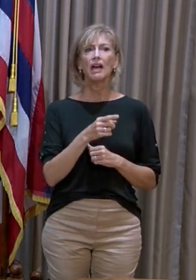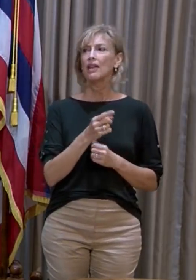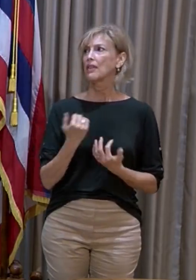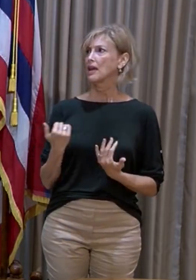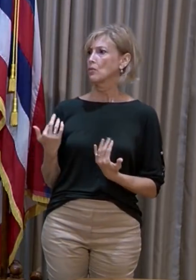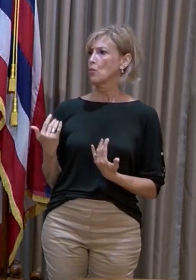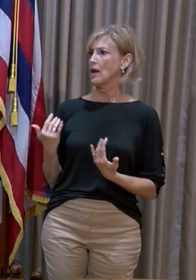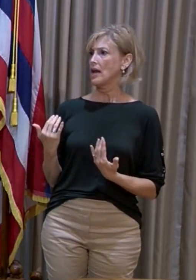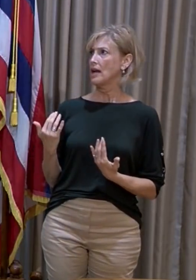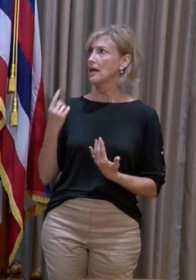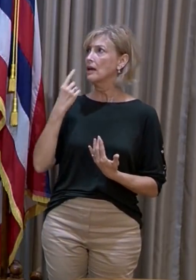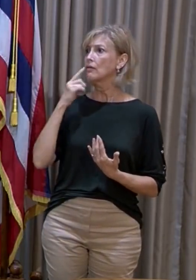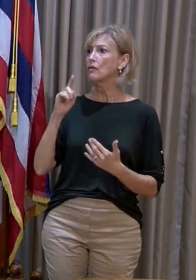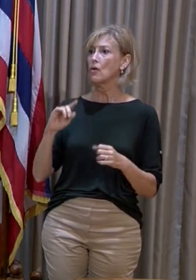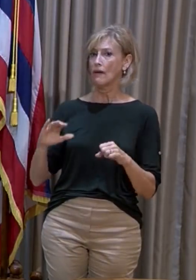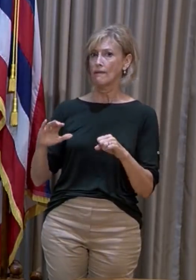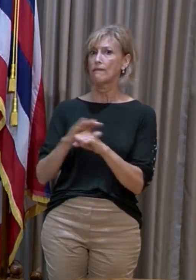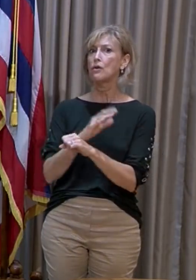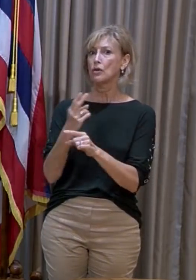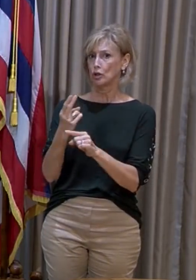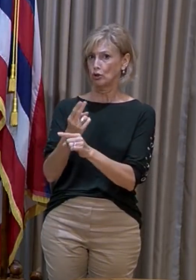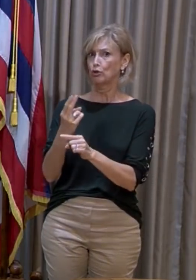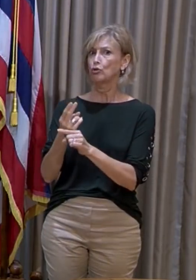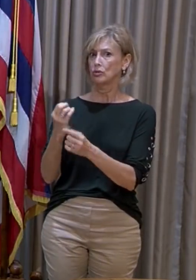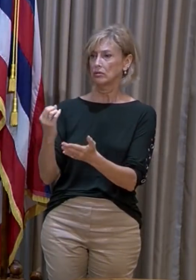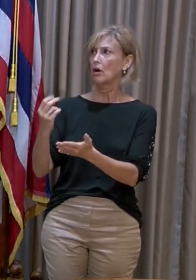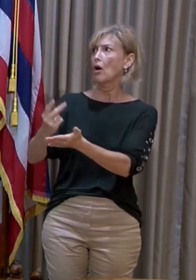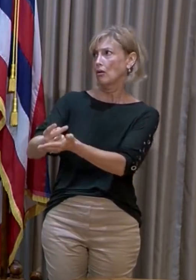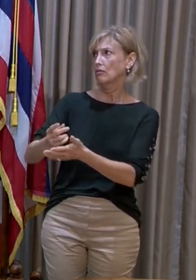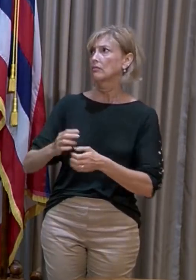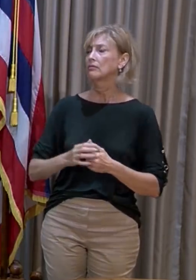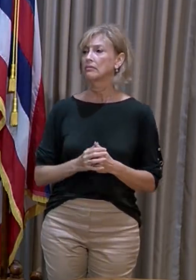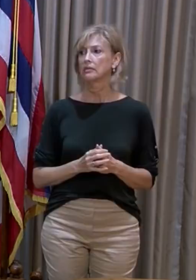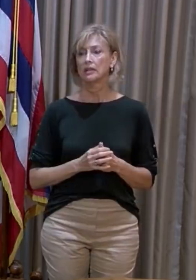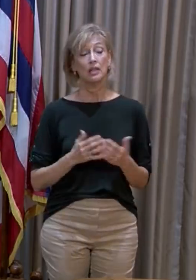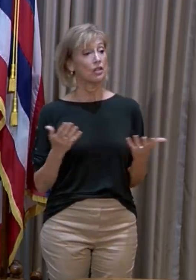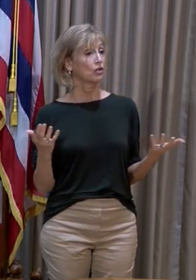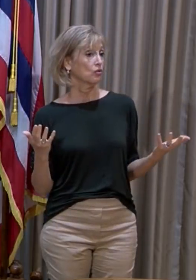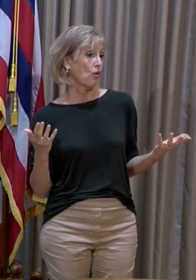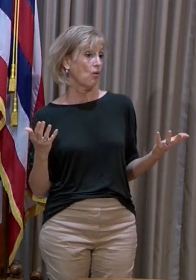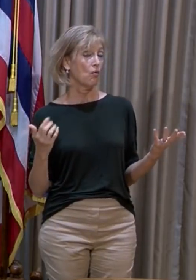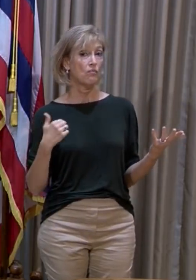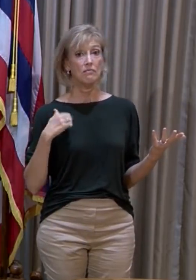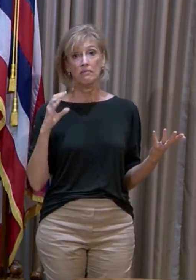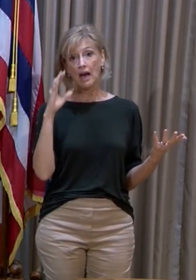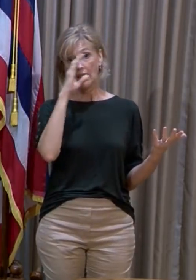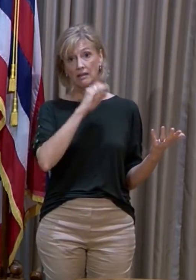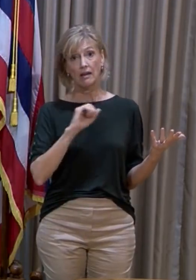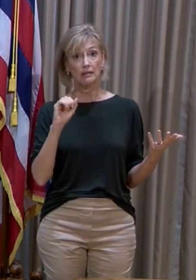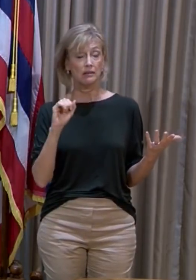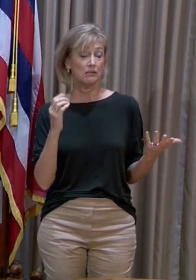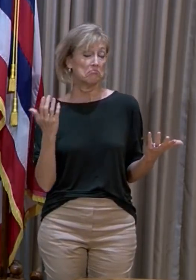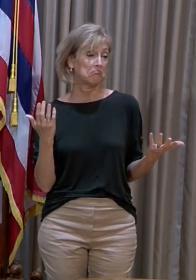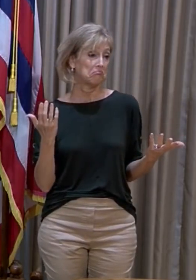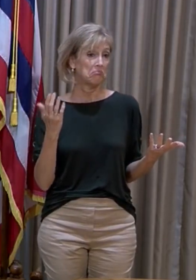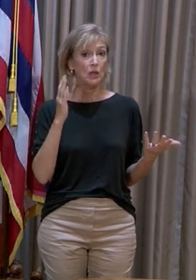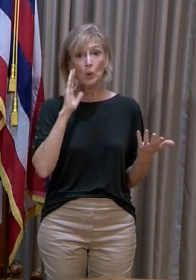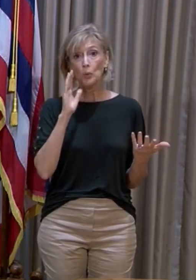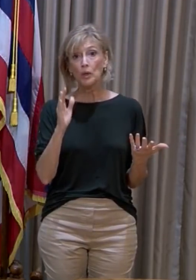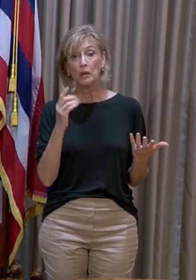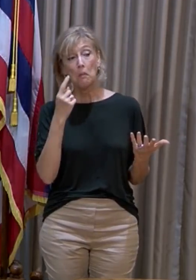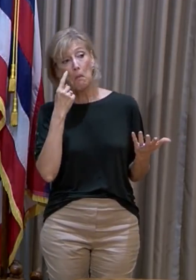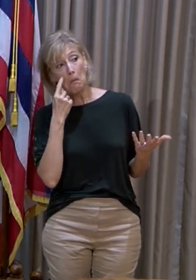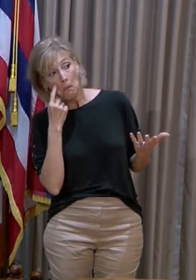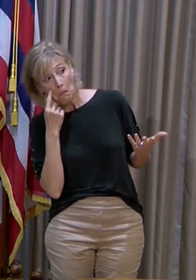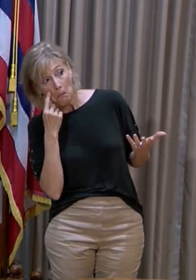waiting for a full use authorization. So, you know, I guess we'll remain, we'll be